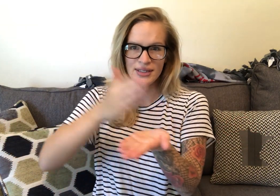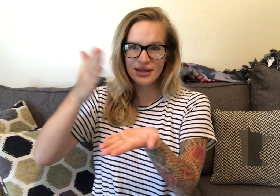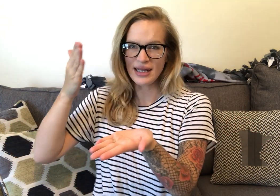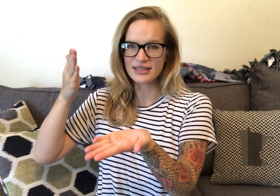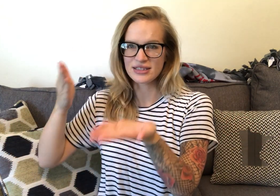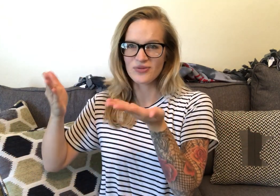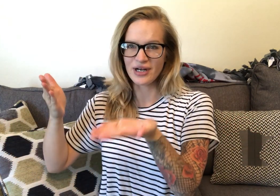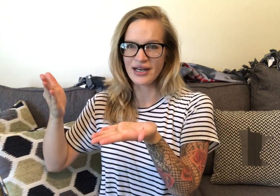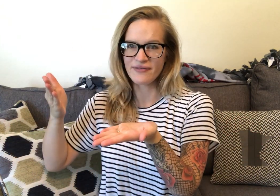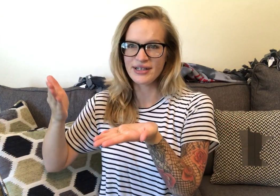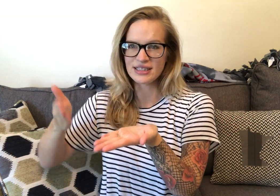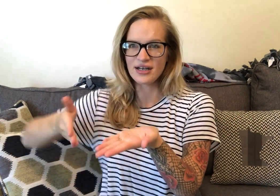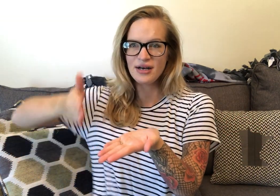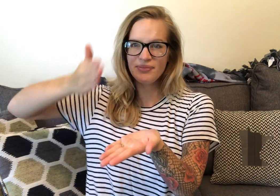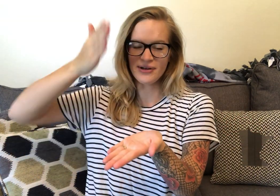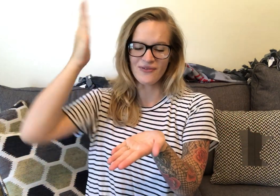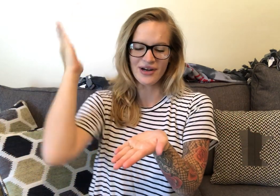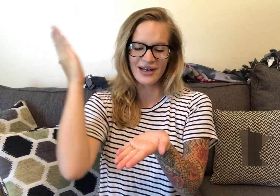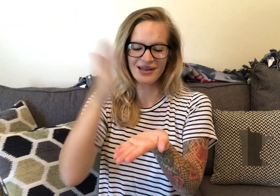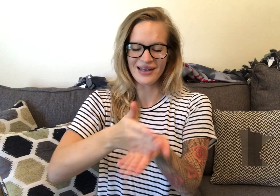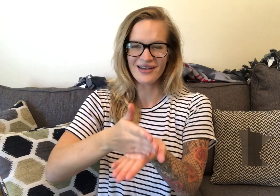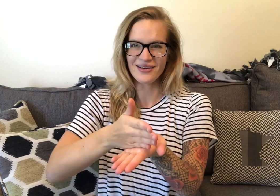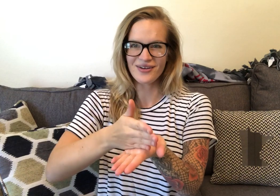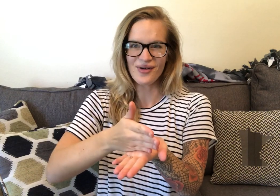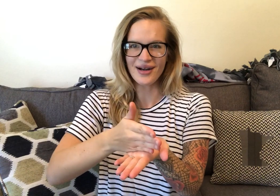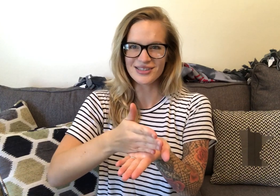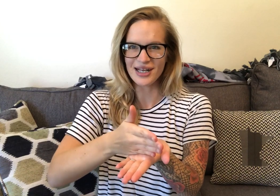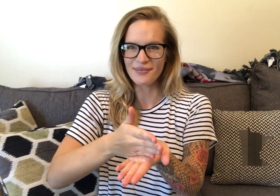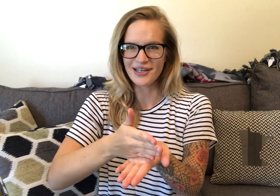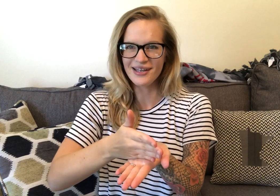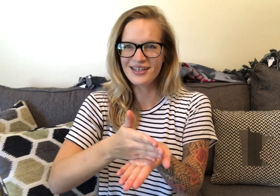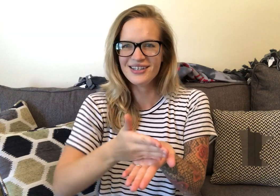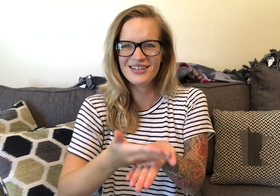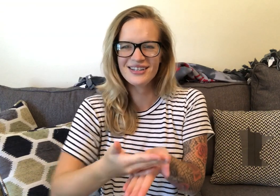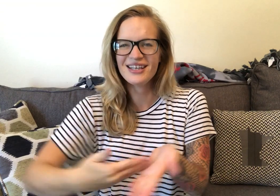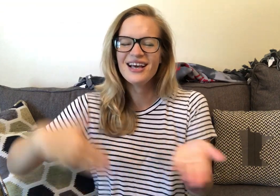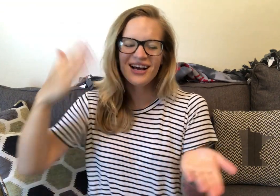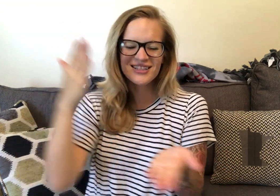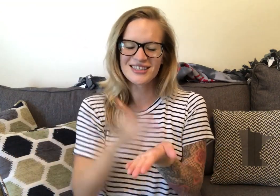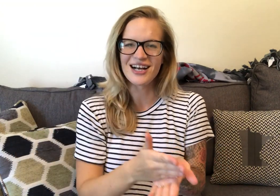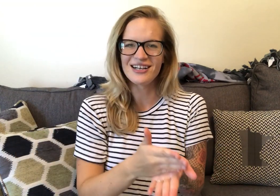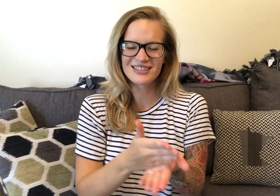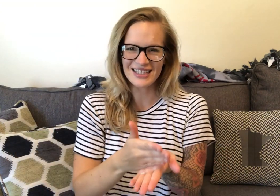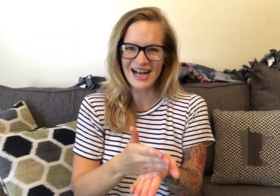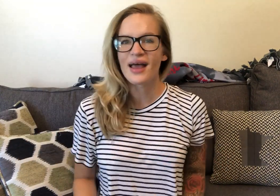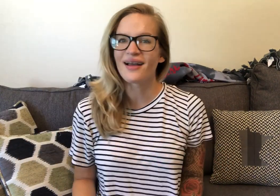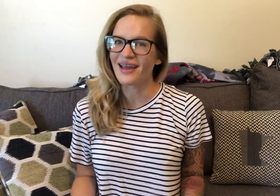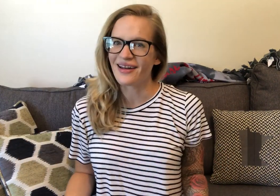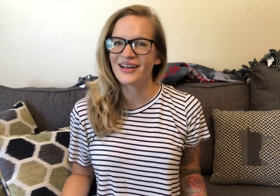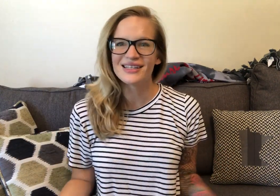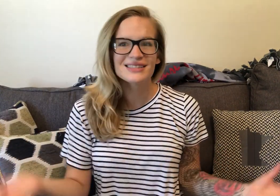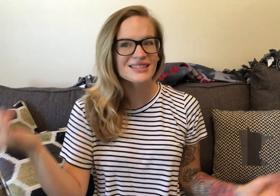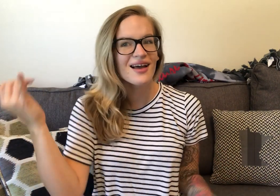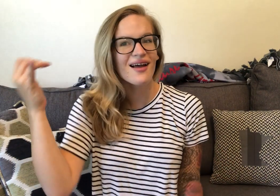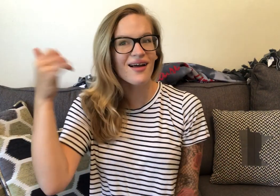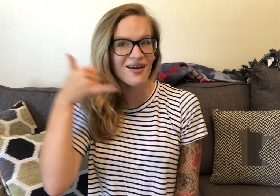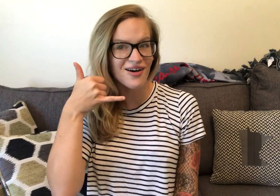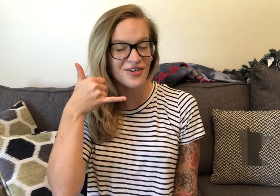That's just one hand facing up and one hand like karate chopping it. Stop. Again, it's call